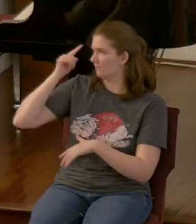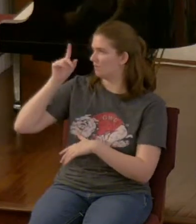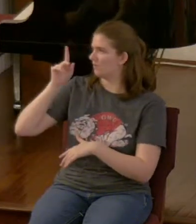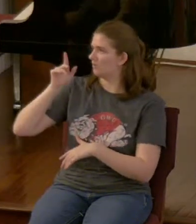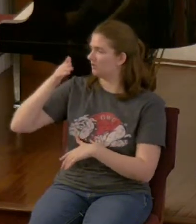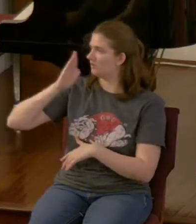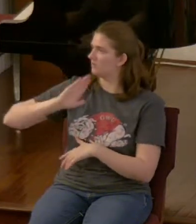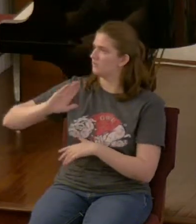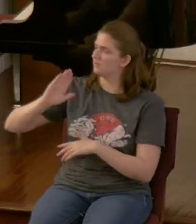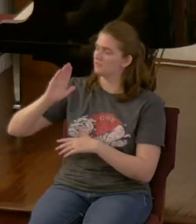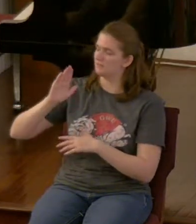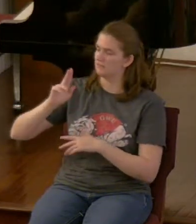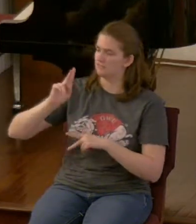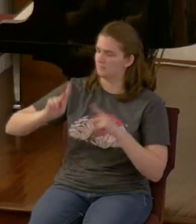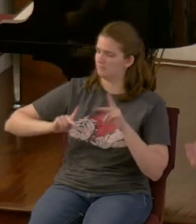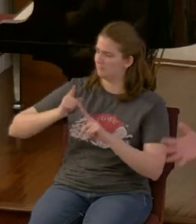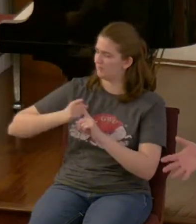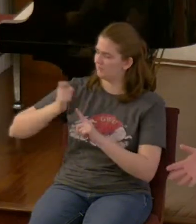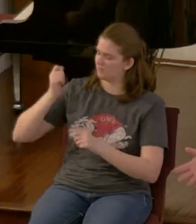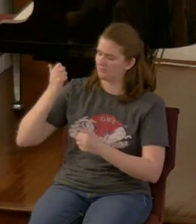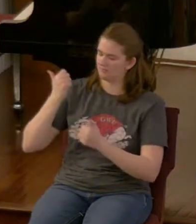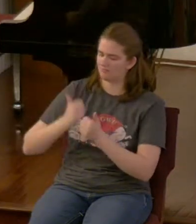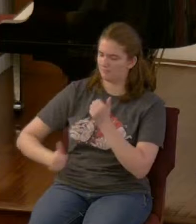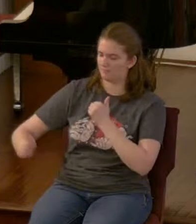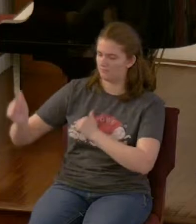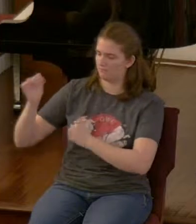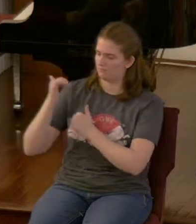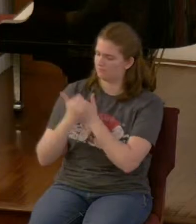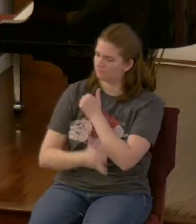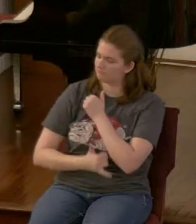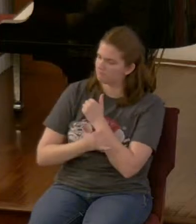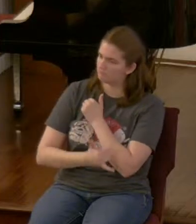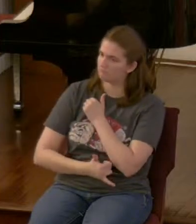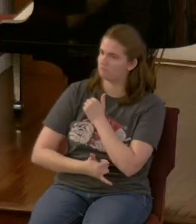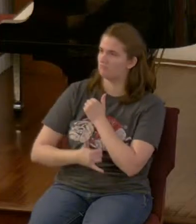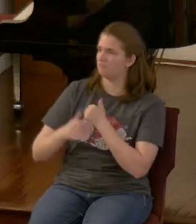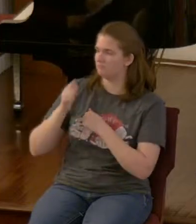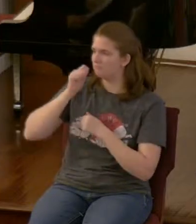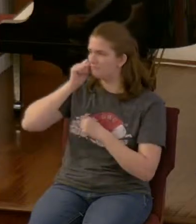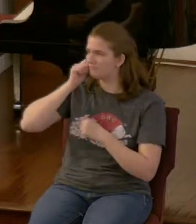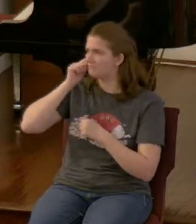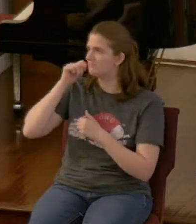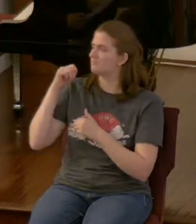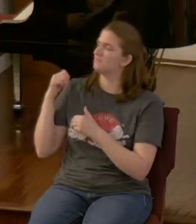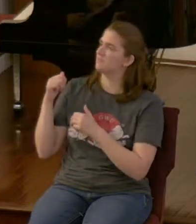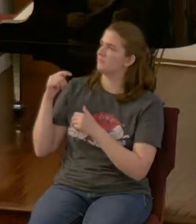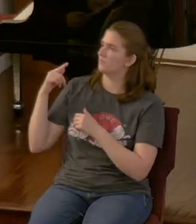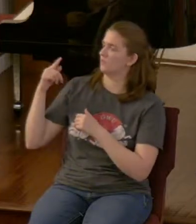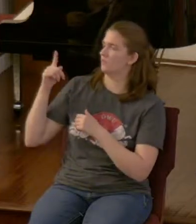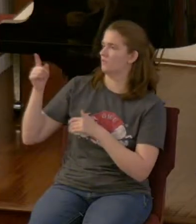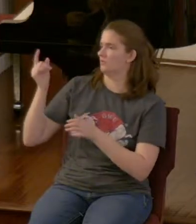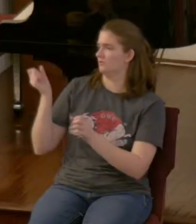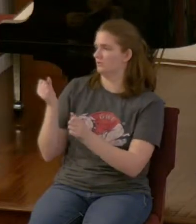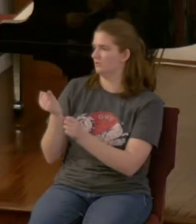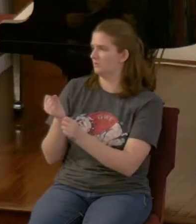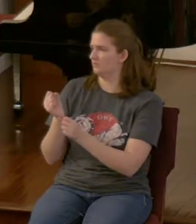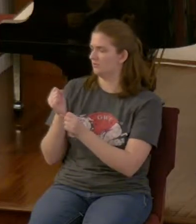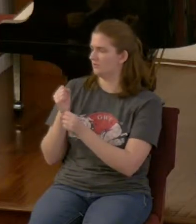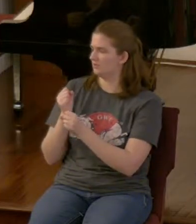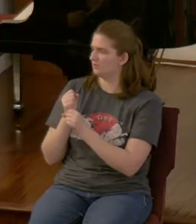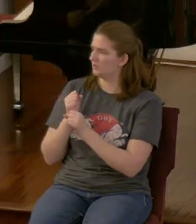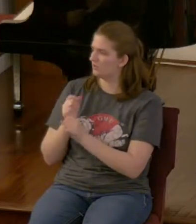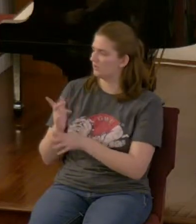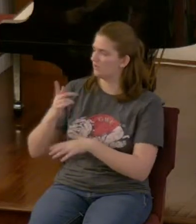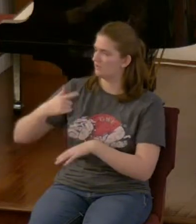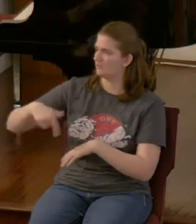every tribe tongue and nation and people and nation you have made them to be to be a kingdom and priest to our